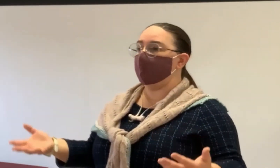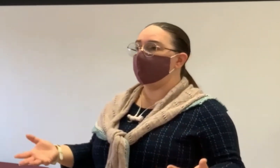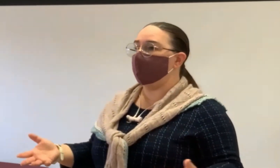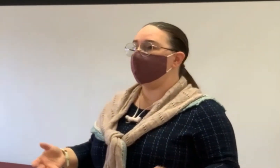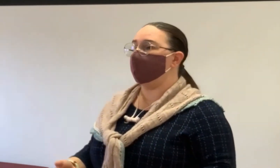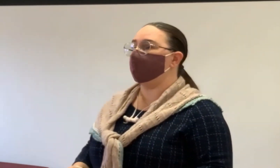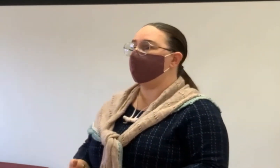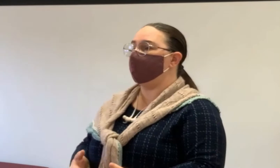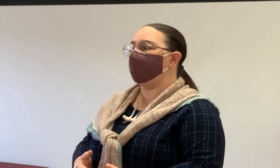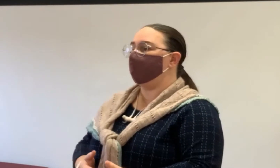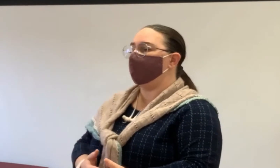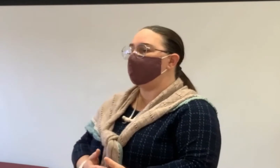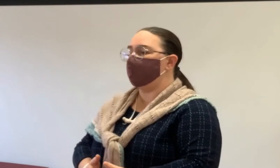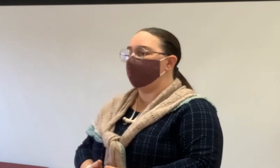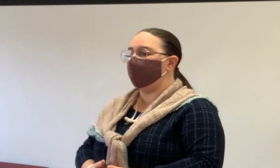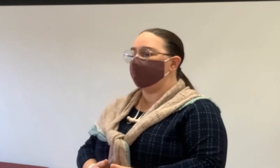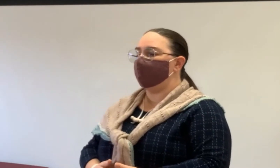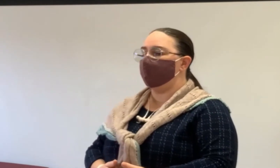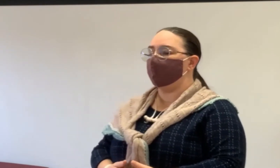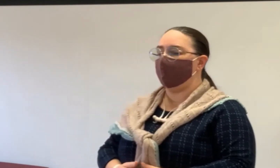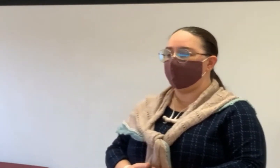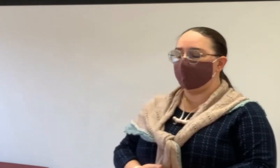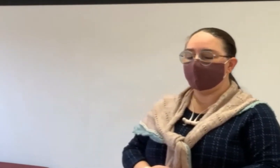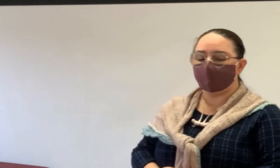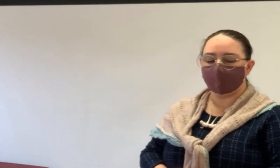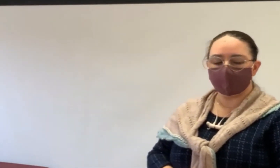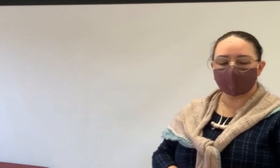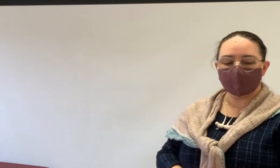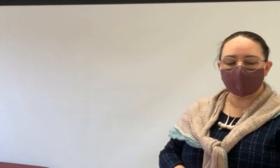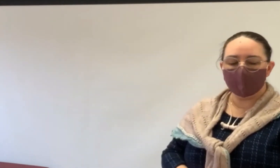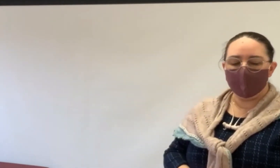and then give a reliable idea of the value.